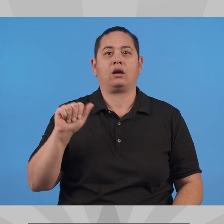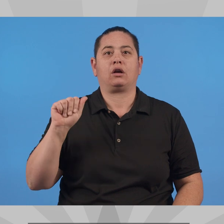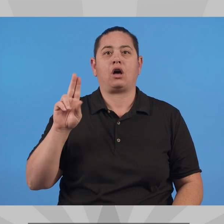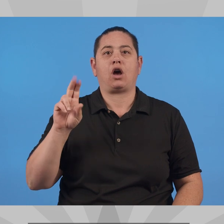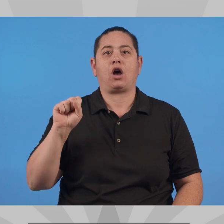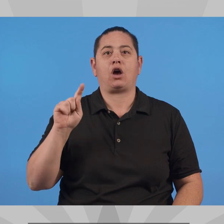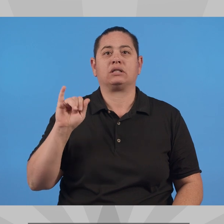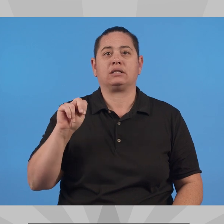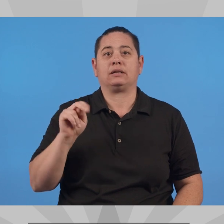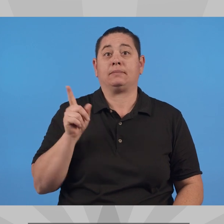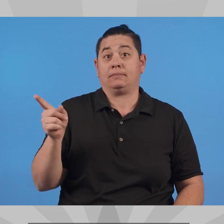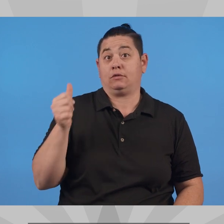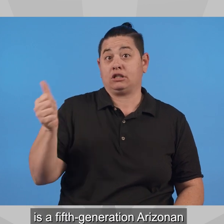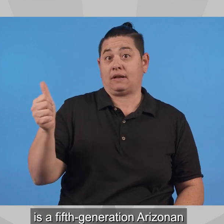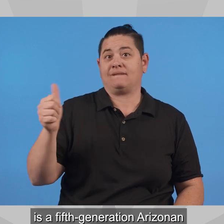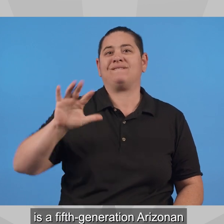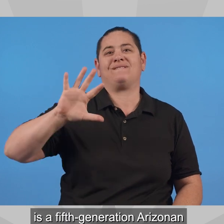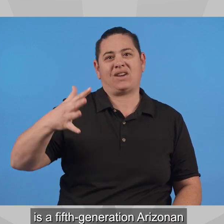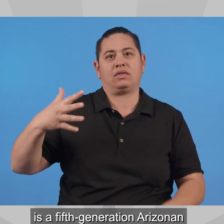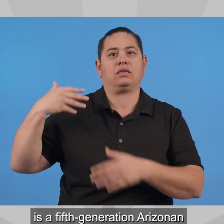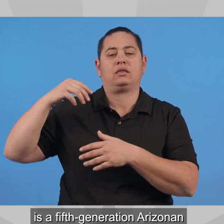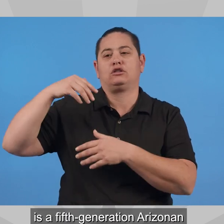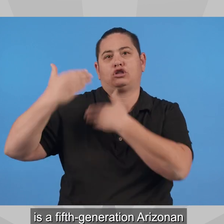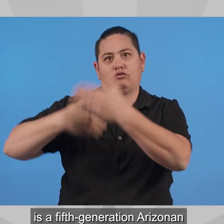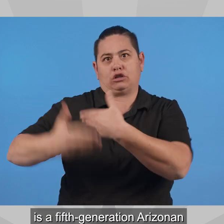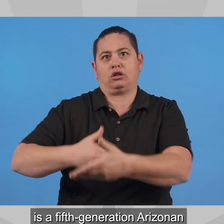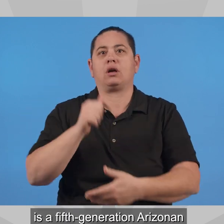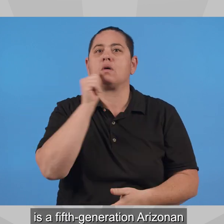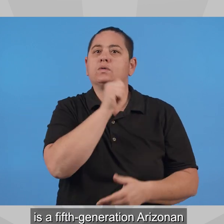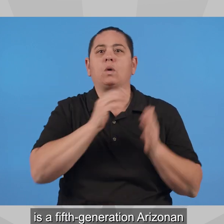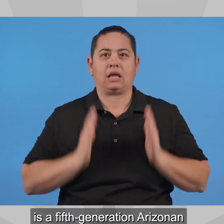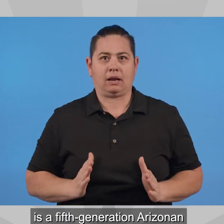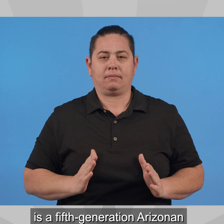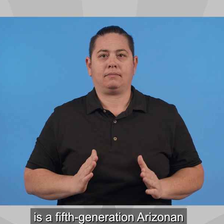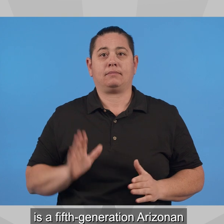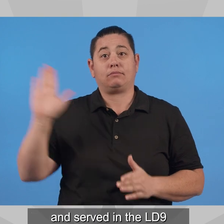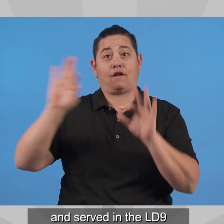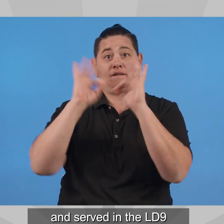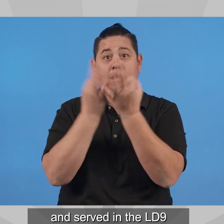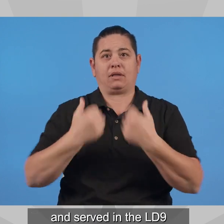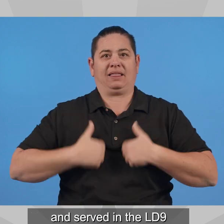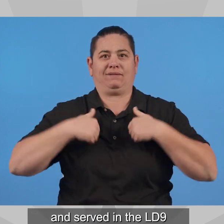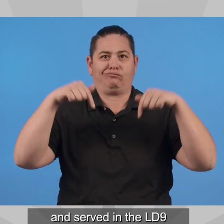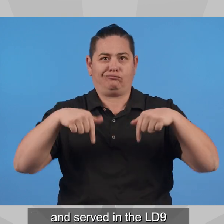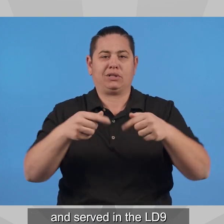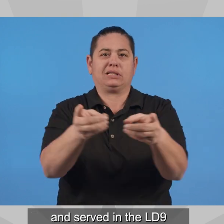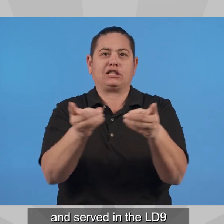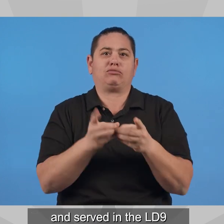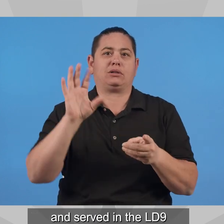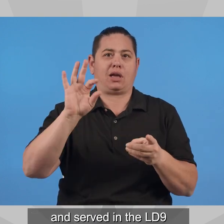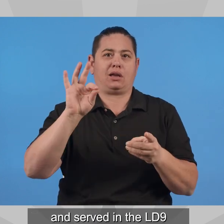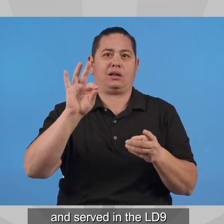Representative Lorena Austin is a fifth-generation Arizonan whose family has lived and served in the